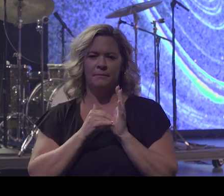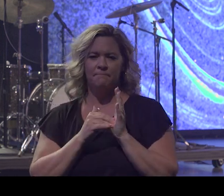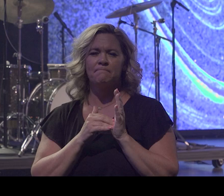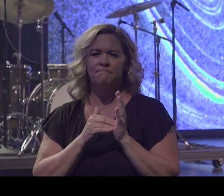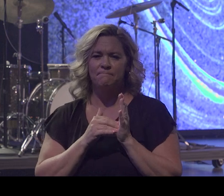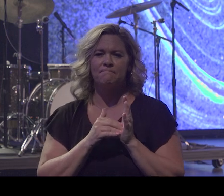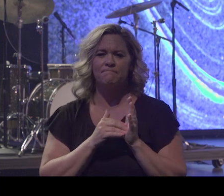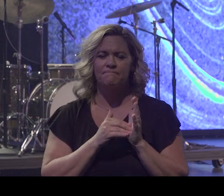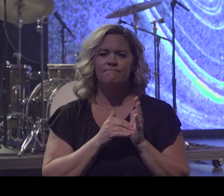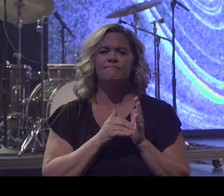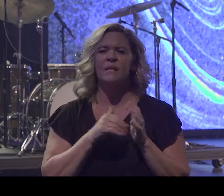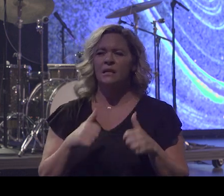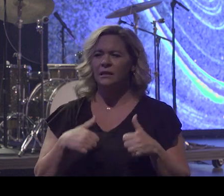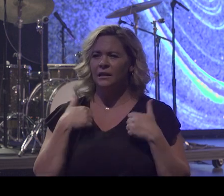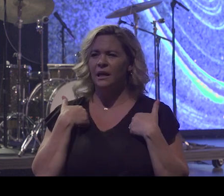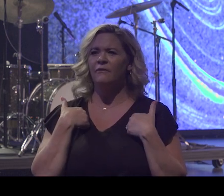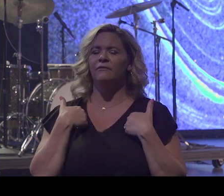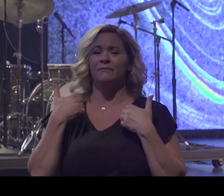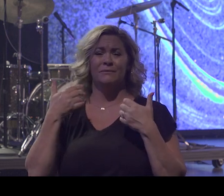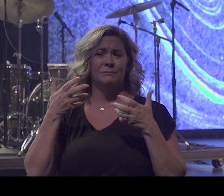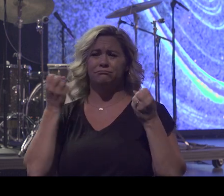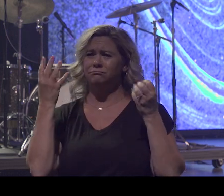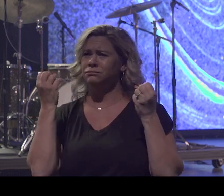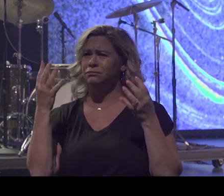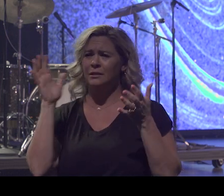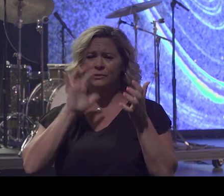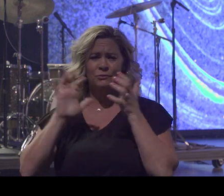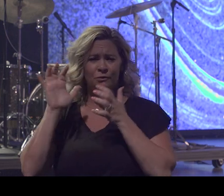Because life brings about storms. Have anybody ever been in a storm?